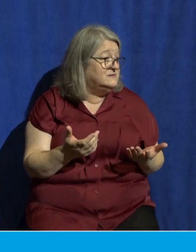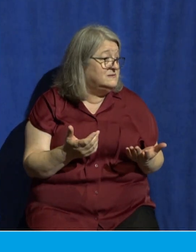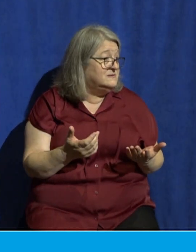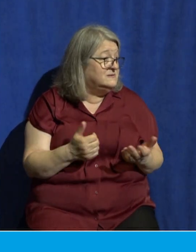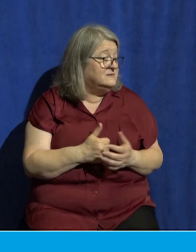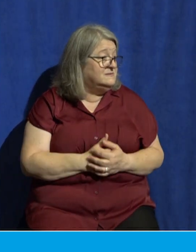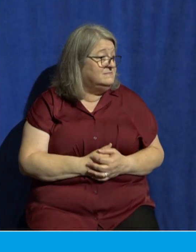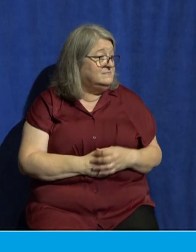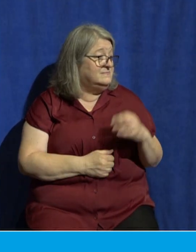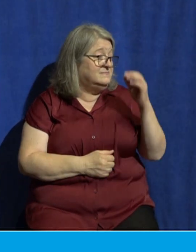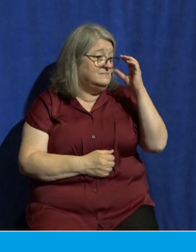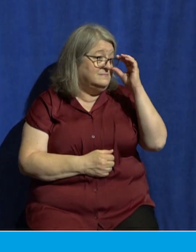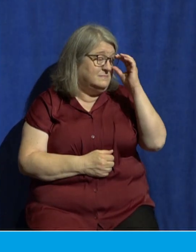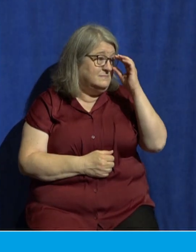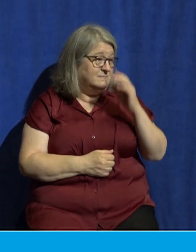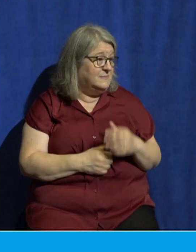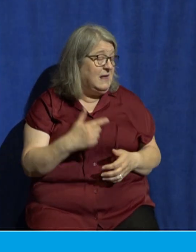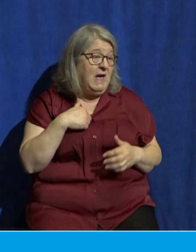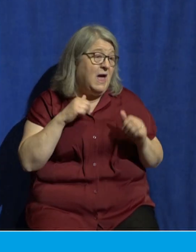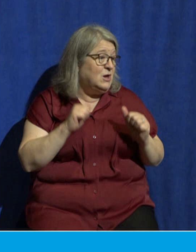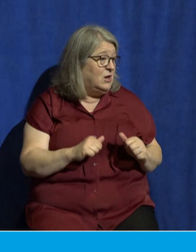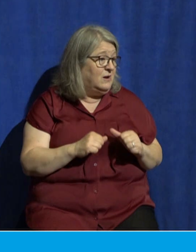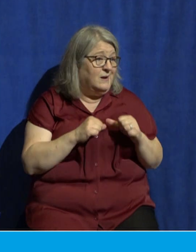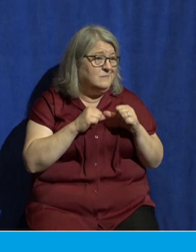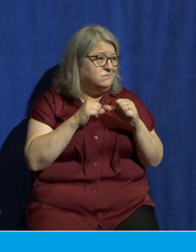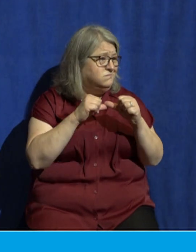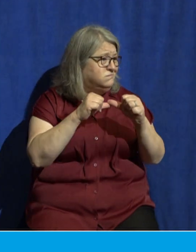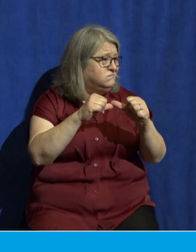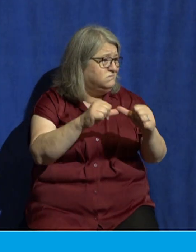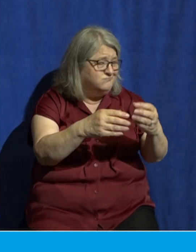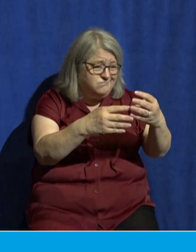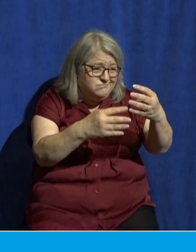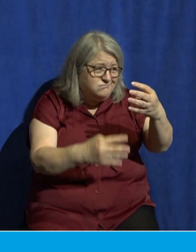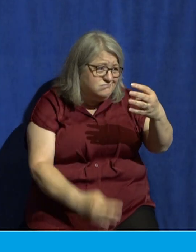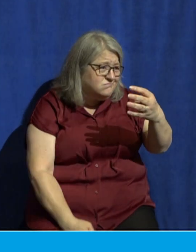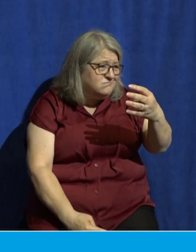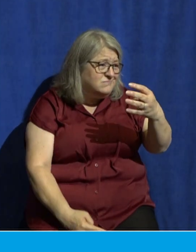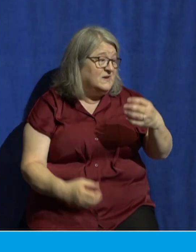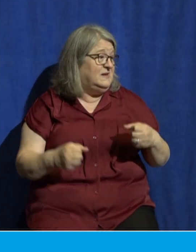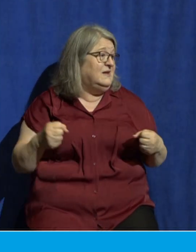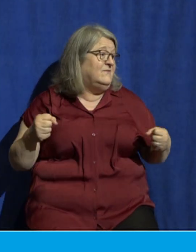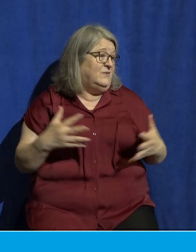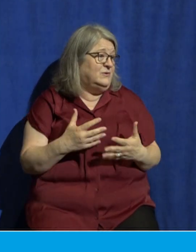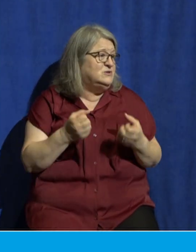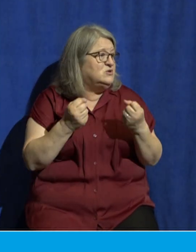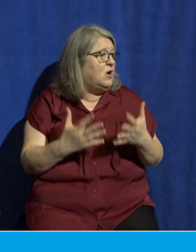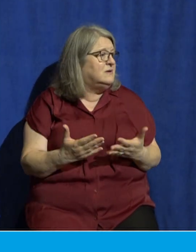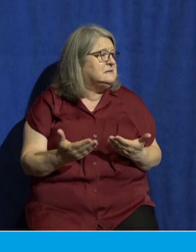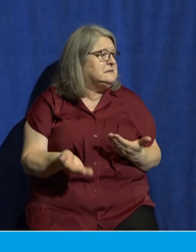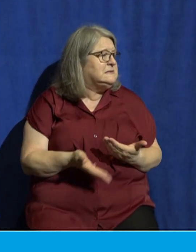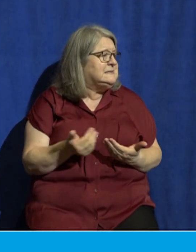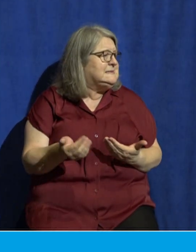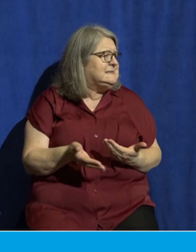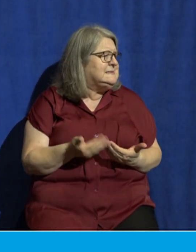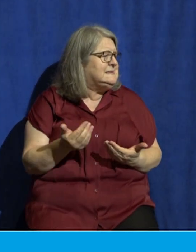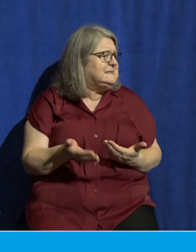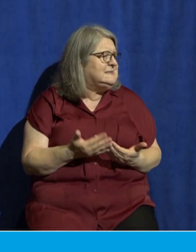I could go on and on and on our fears can make us susceptible to false teaching and in a